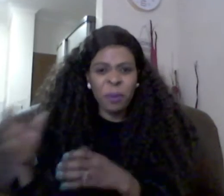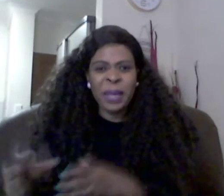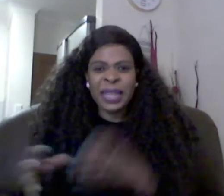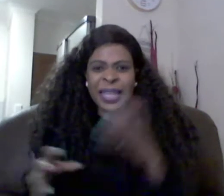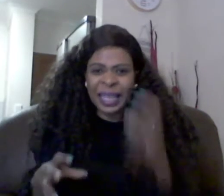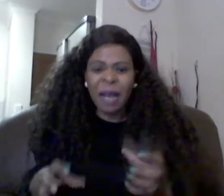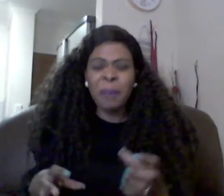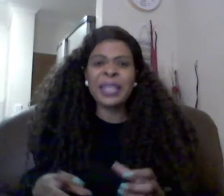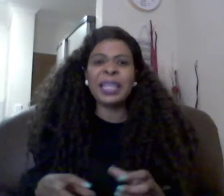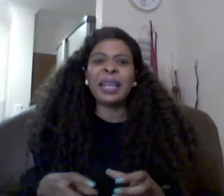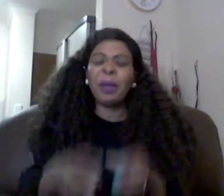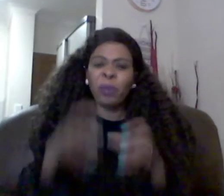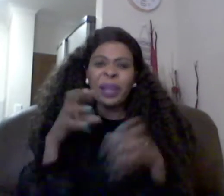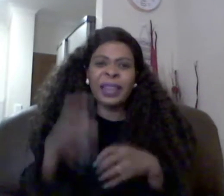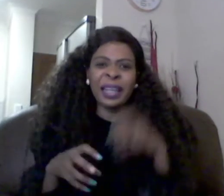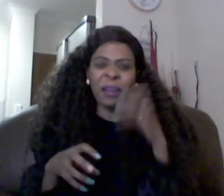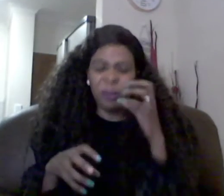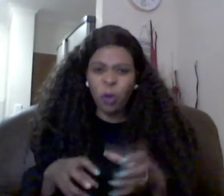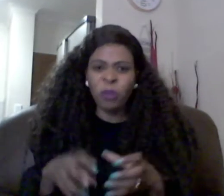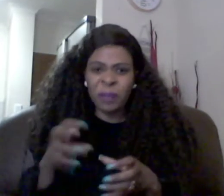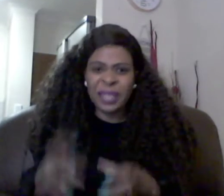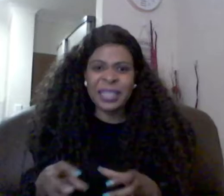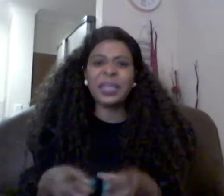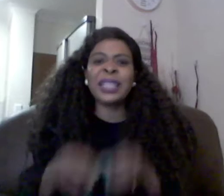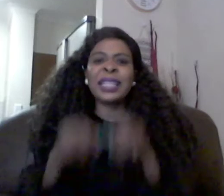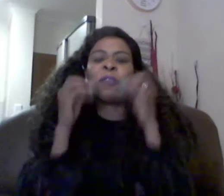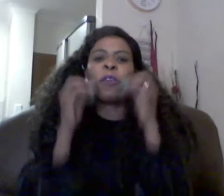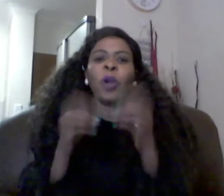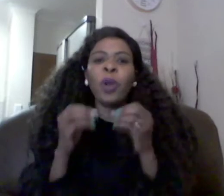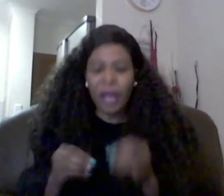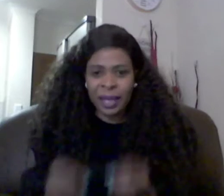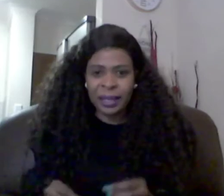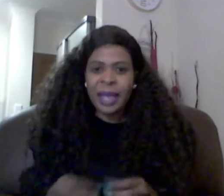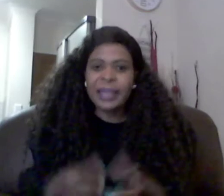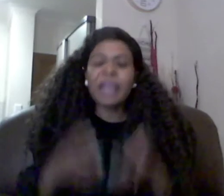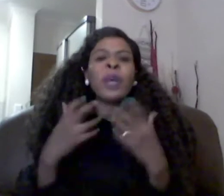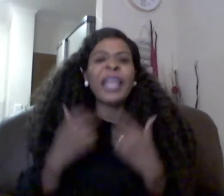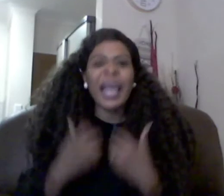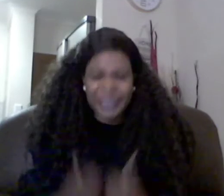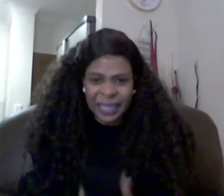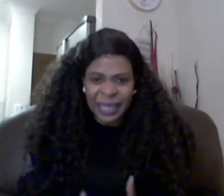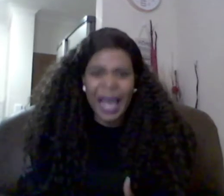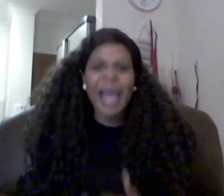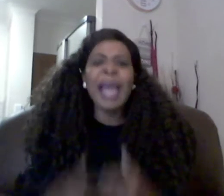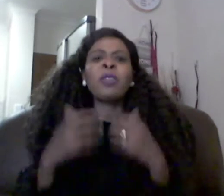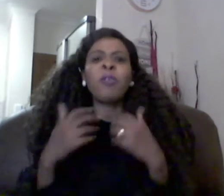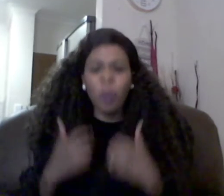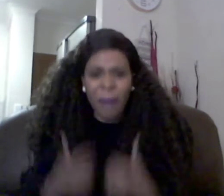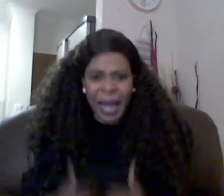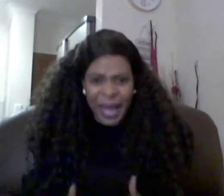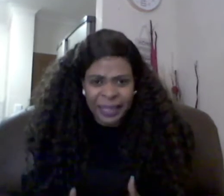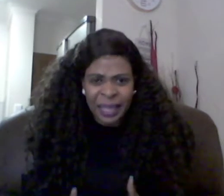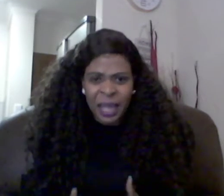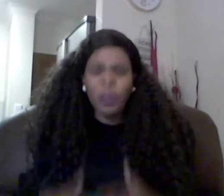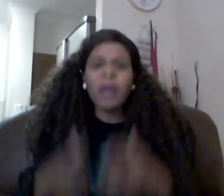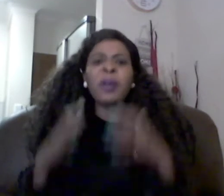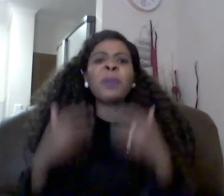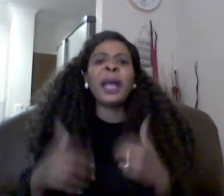moment as a young person but one thing that i've called from that scripture it says follow your heart that's what i did i had to follow my heart when i was praying